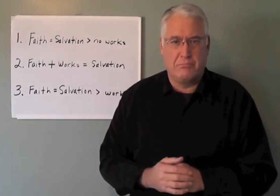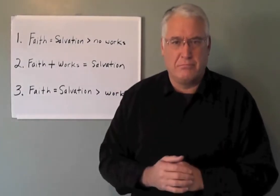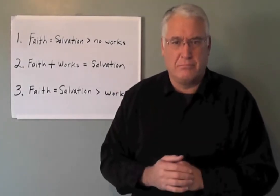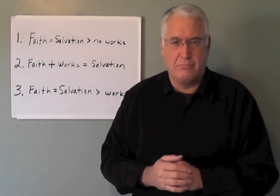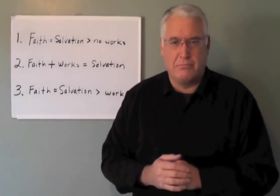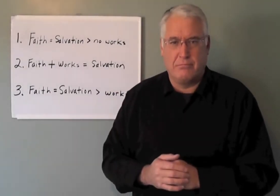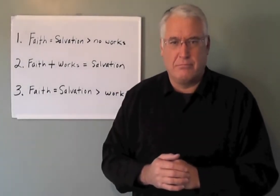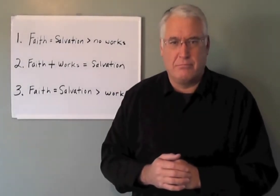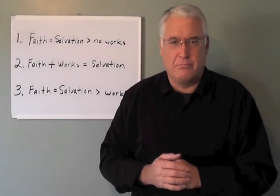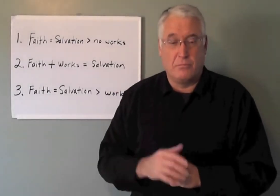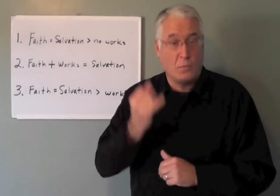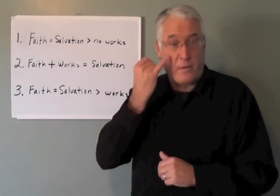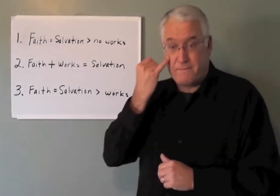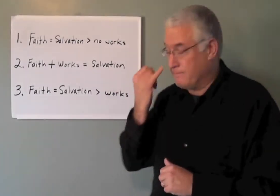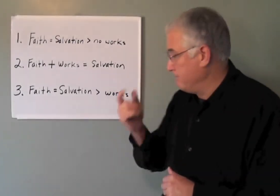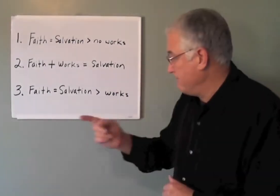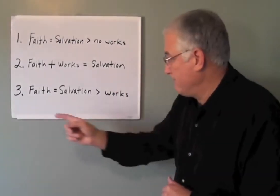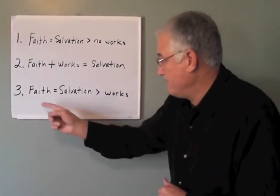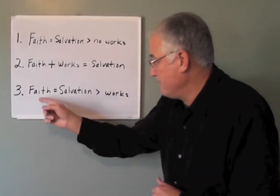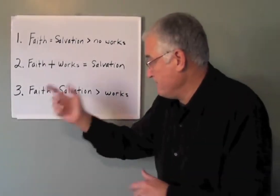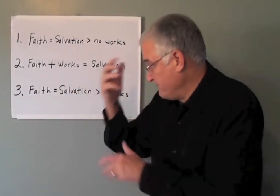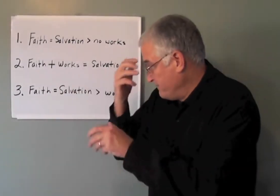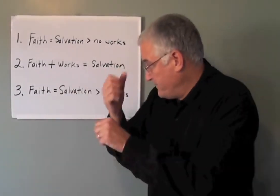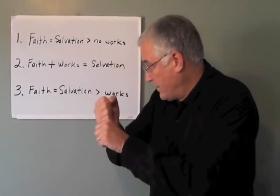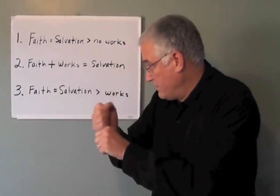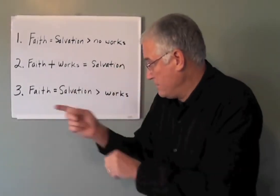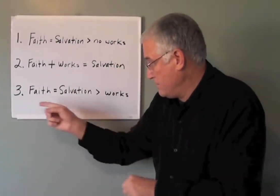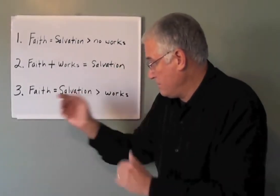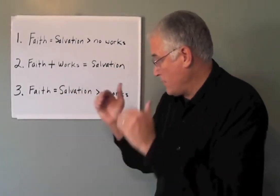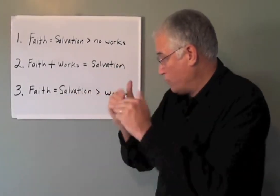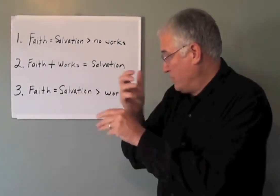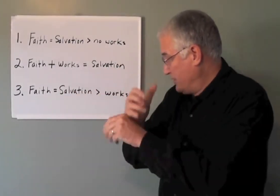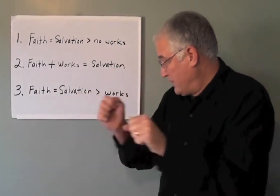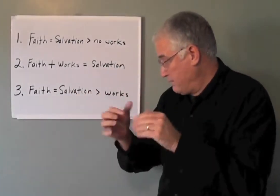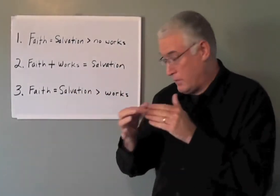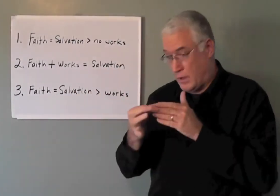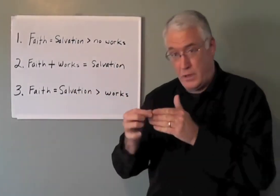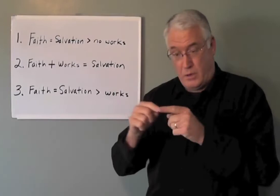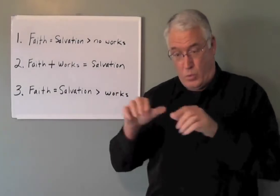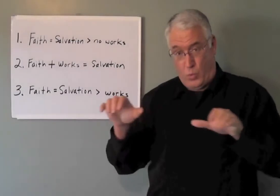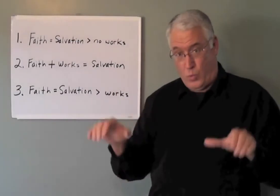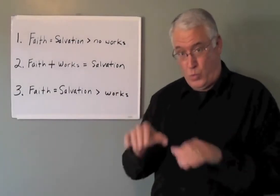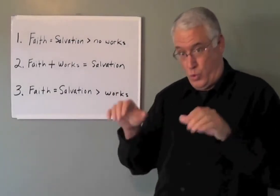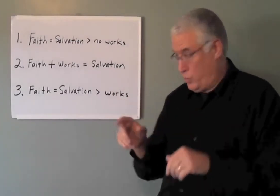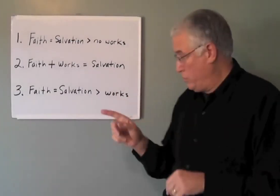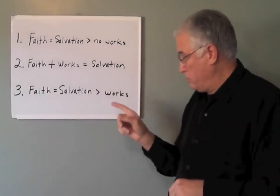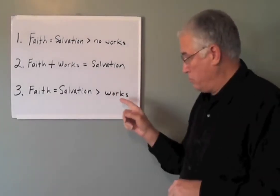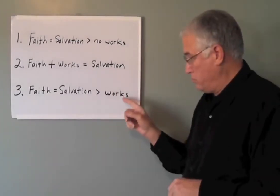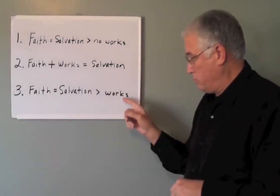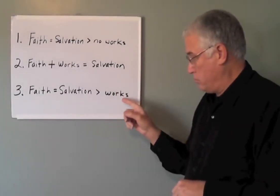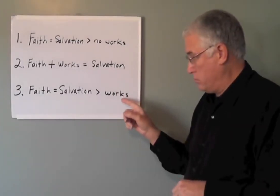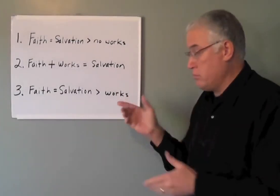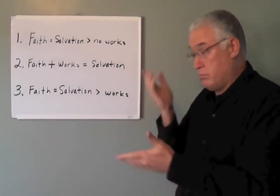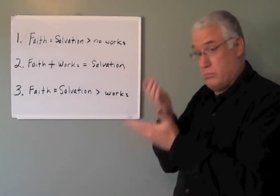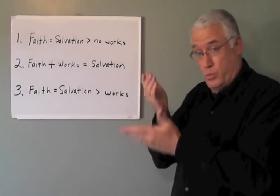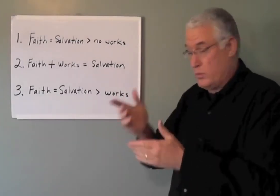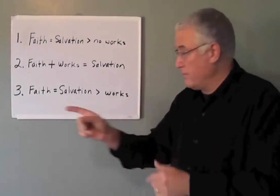It's clear. If faith equals salvation that leads to works,